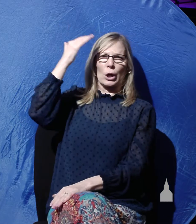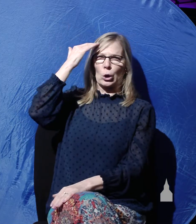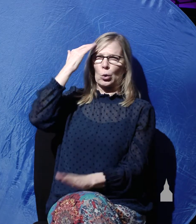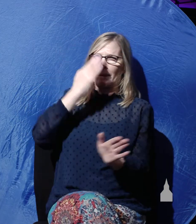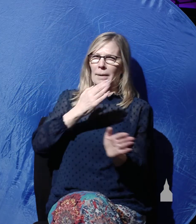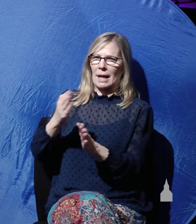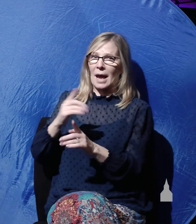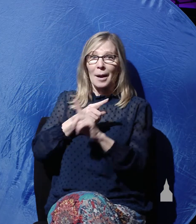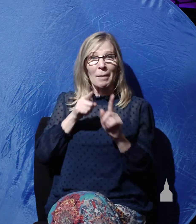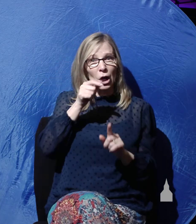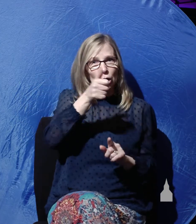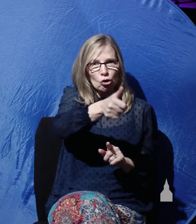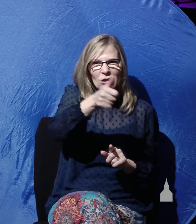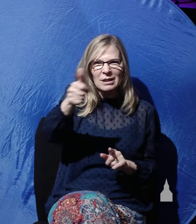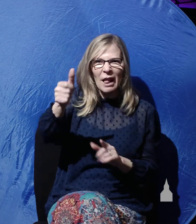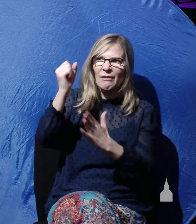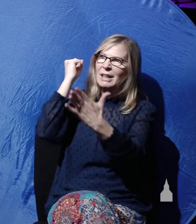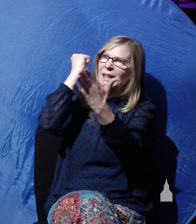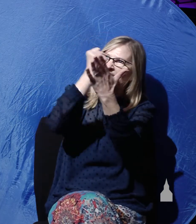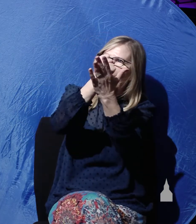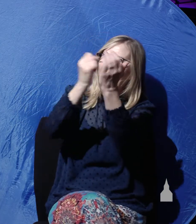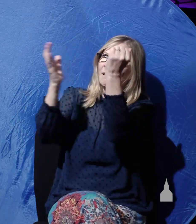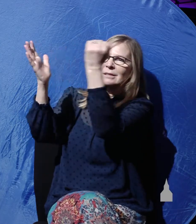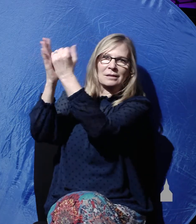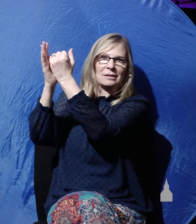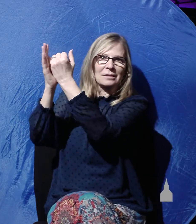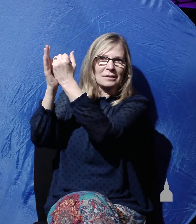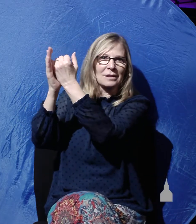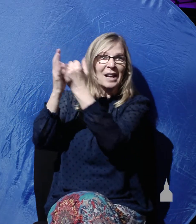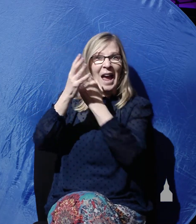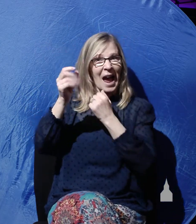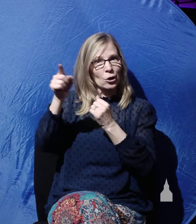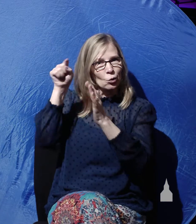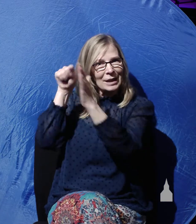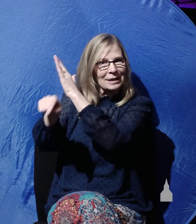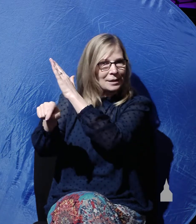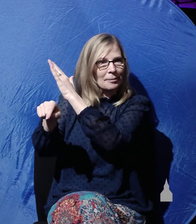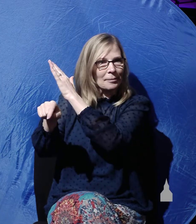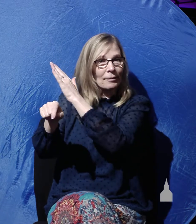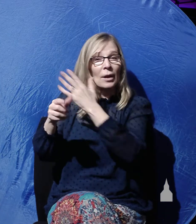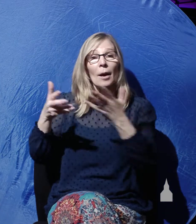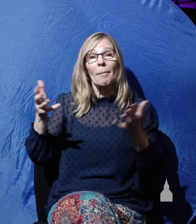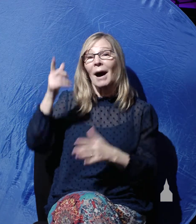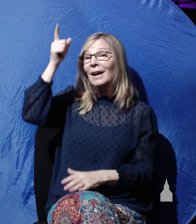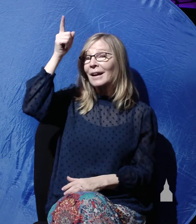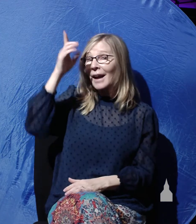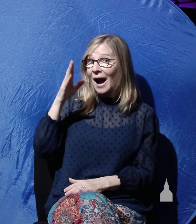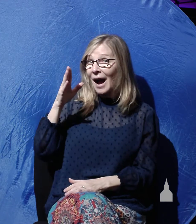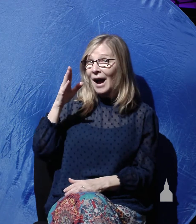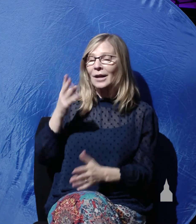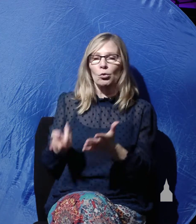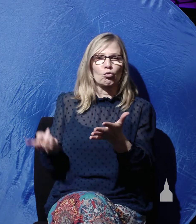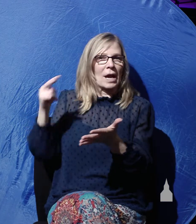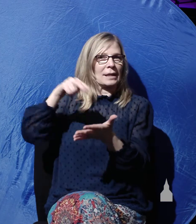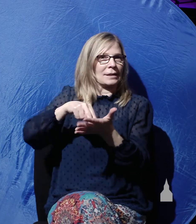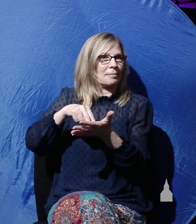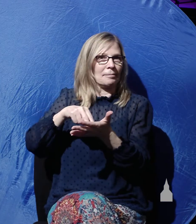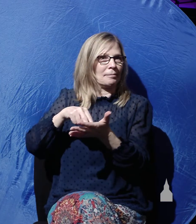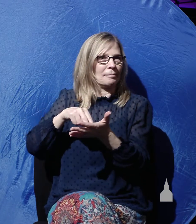by the hands of godless men, and you put him to death. But God raised him up again, putting an end to the